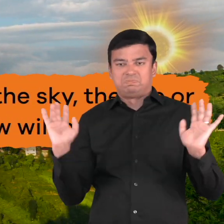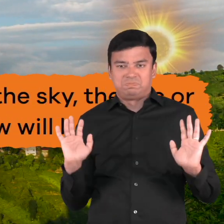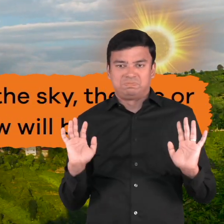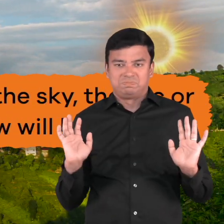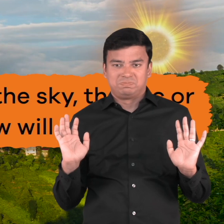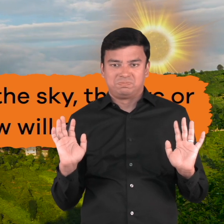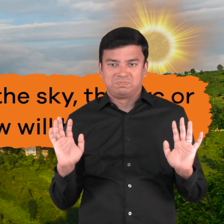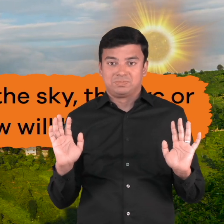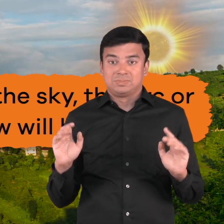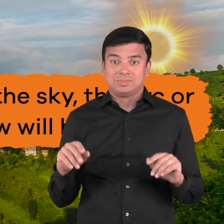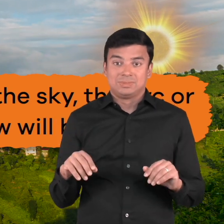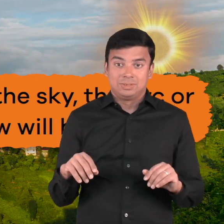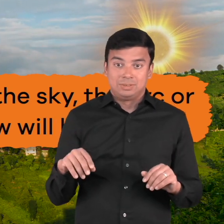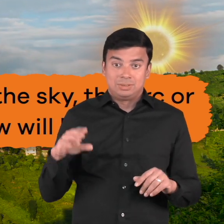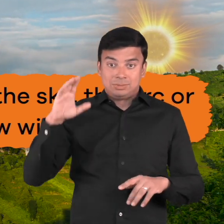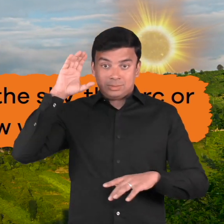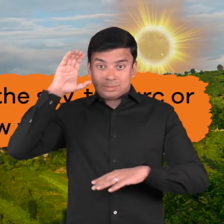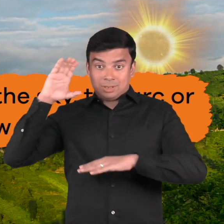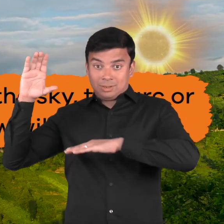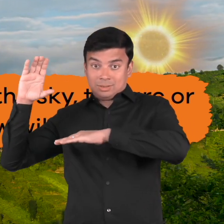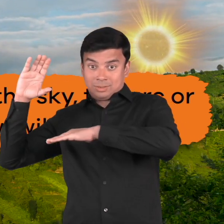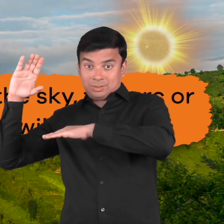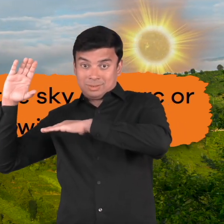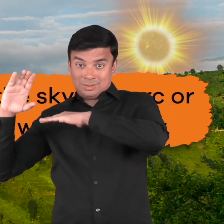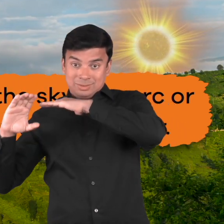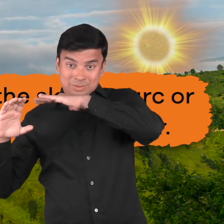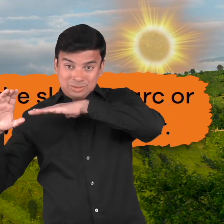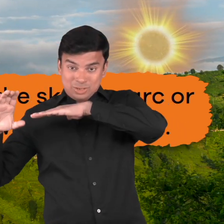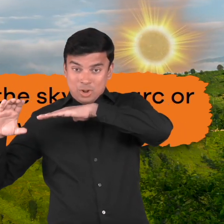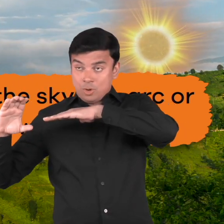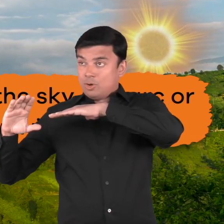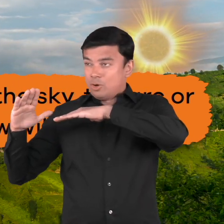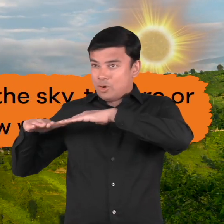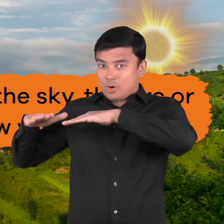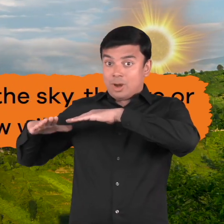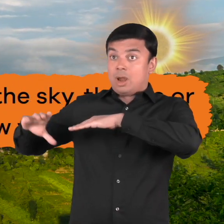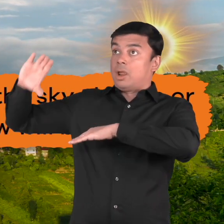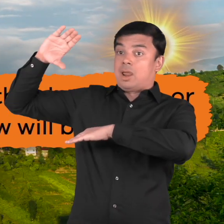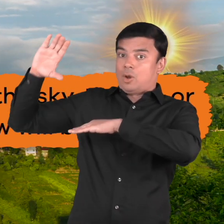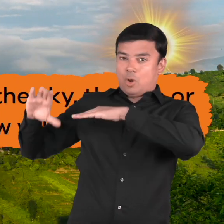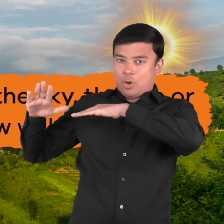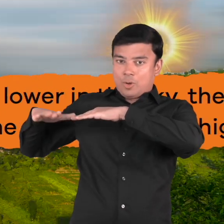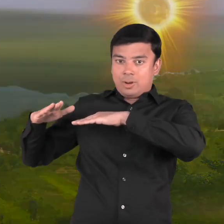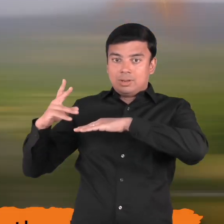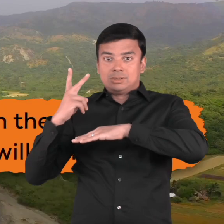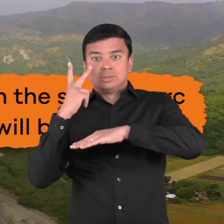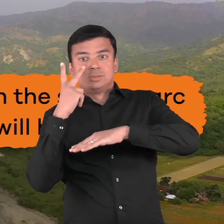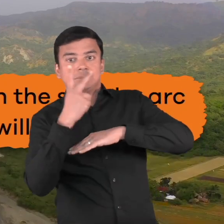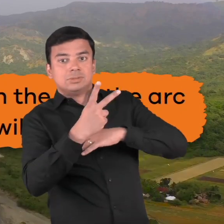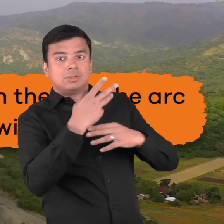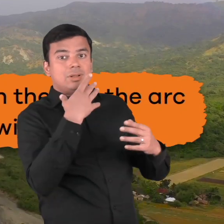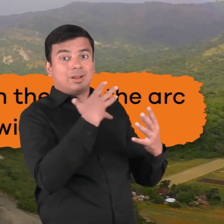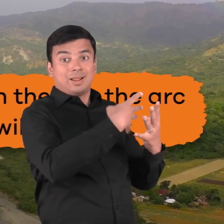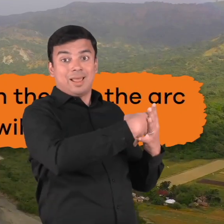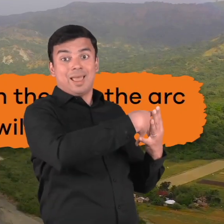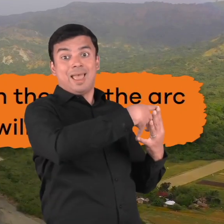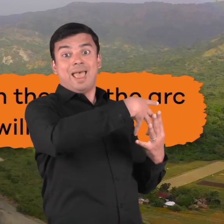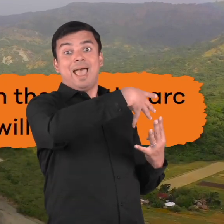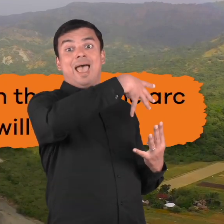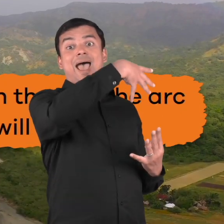in the sky, the arc or arch of the rainbow will be higher. If the sun is higher in the